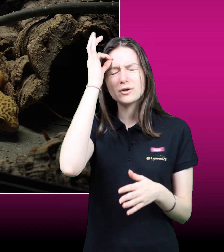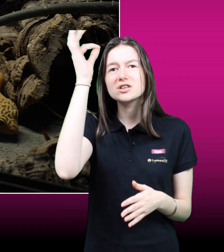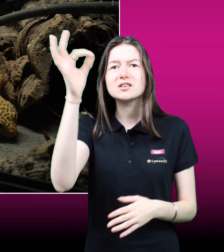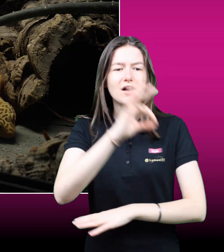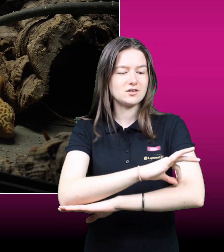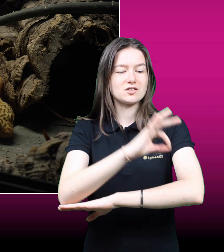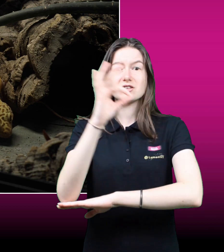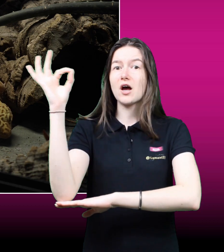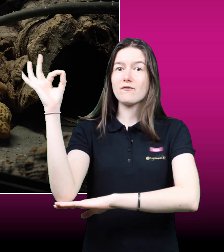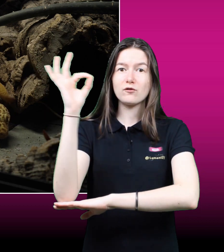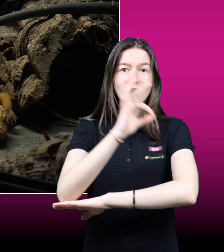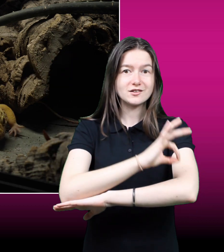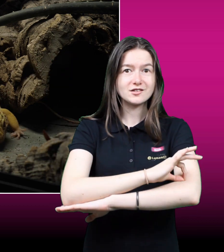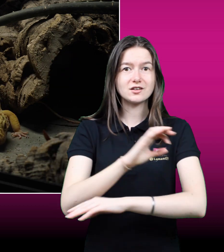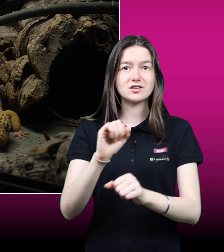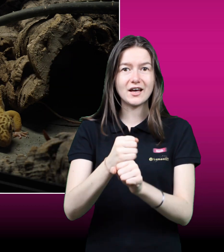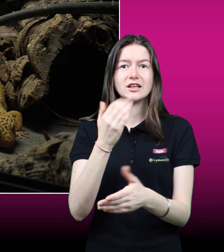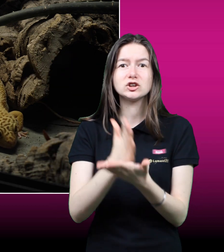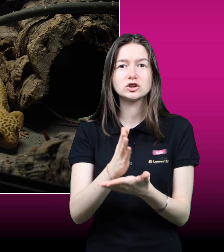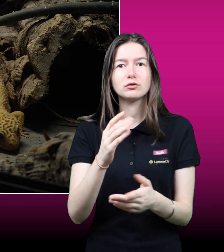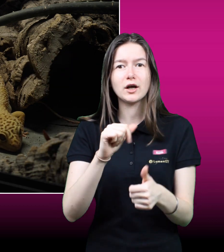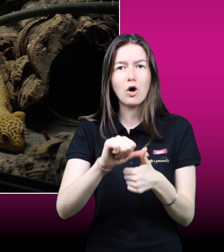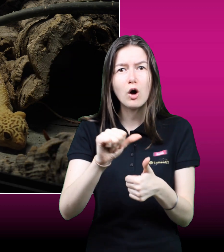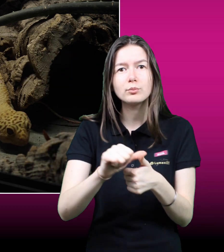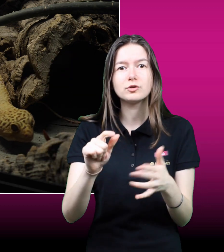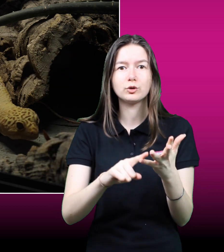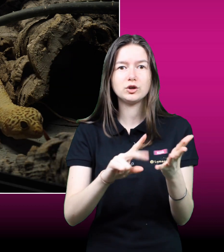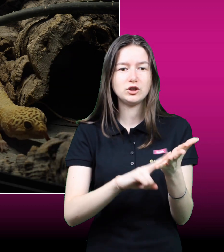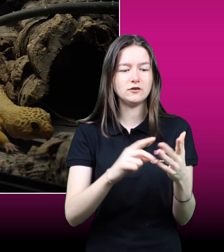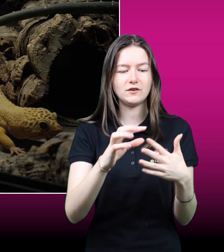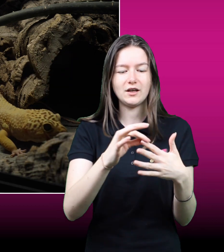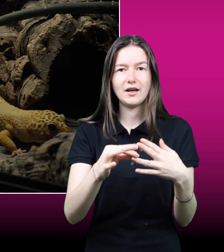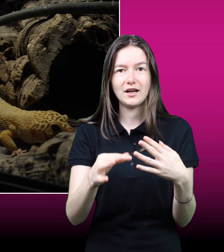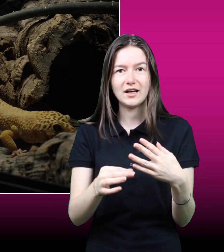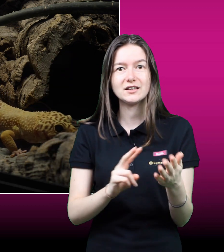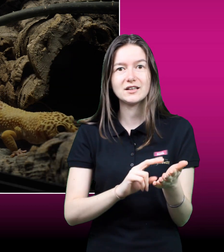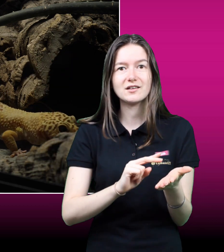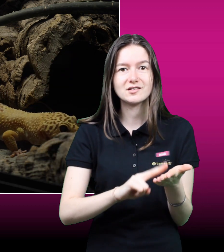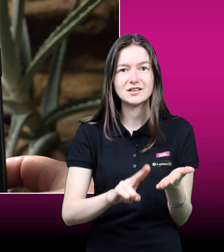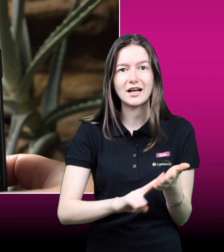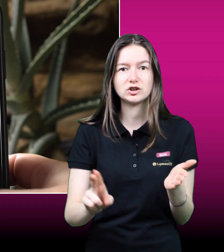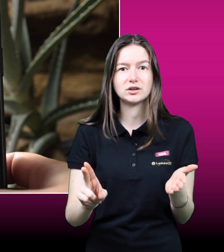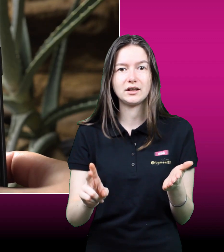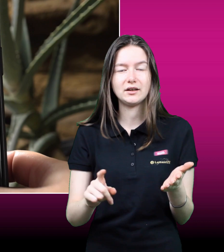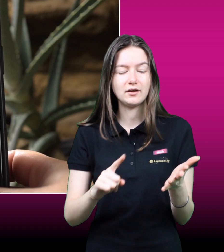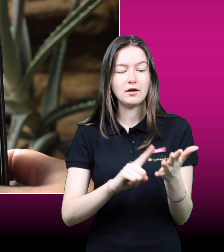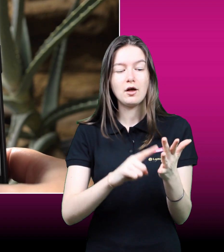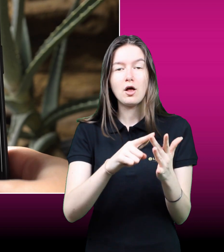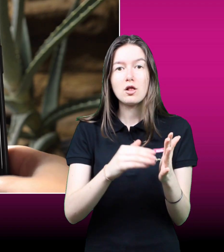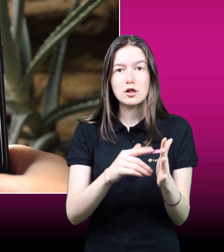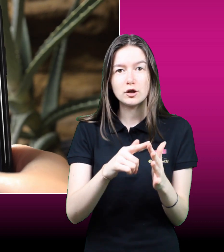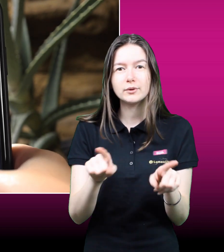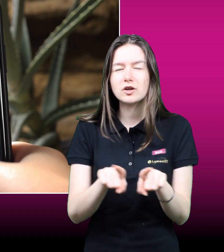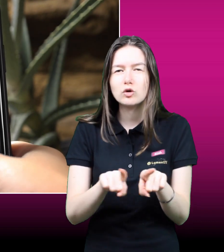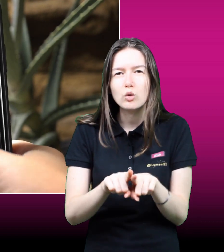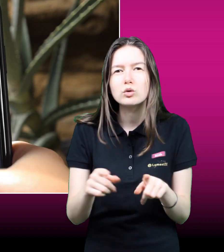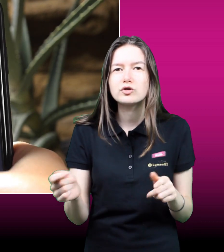ever, you will have the precise control over T5 UVB lamps, creating a wild-like sunrise and